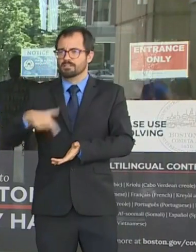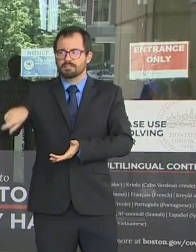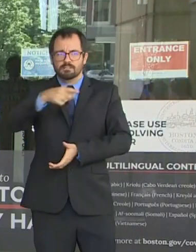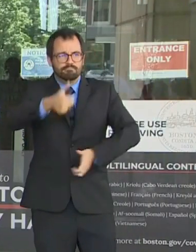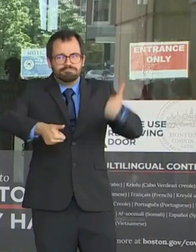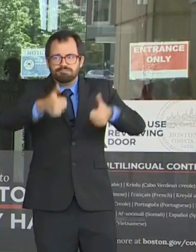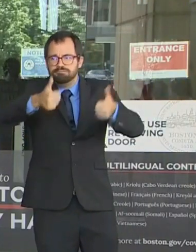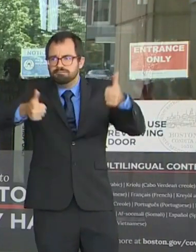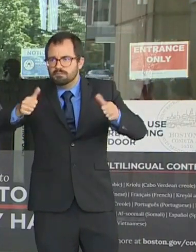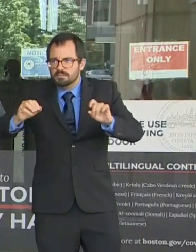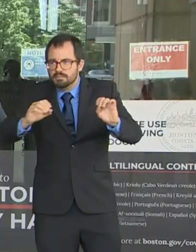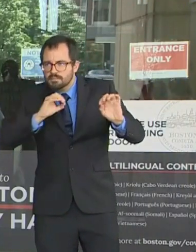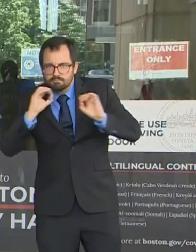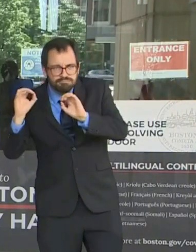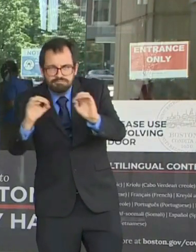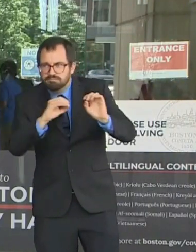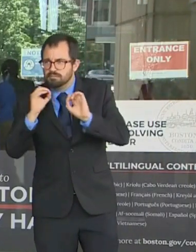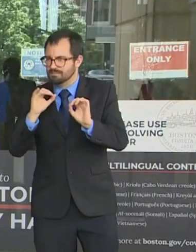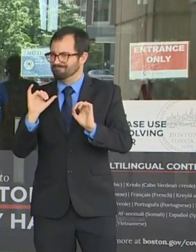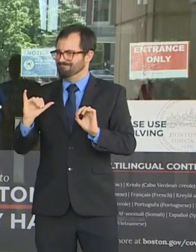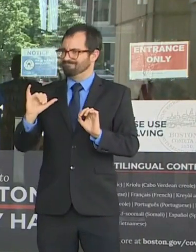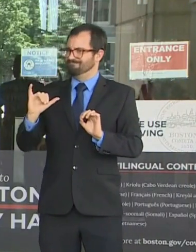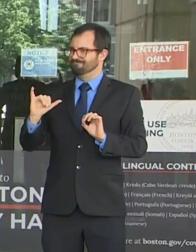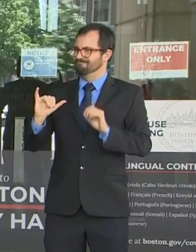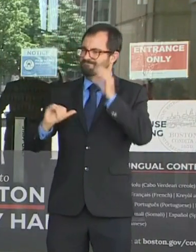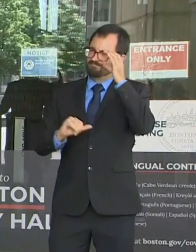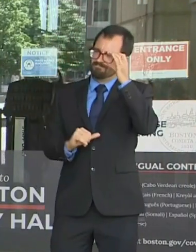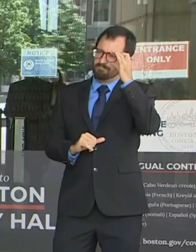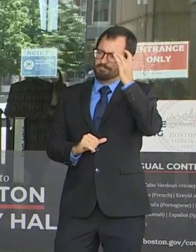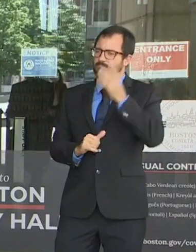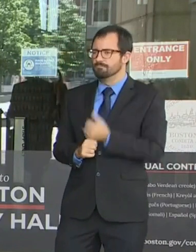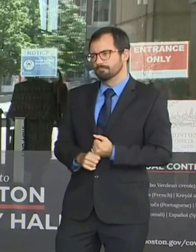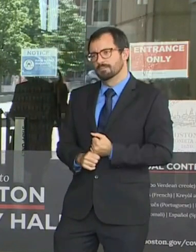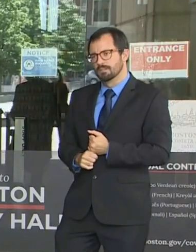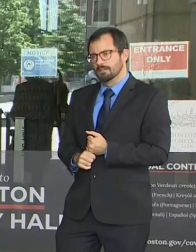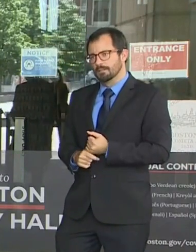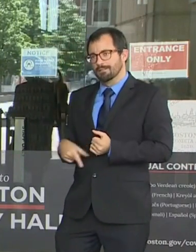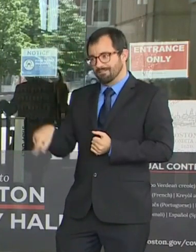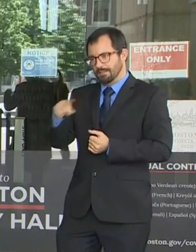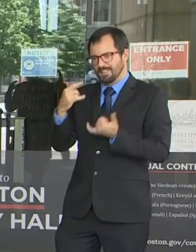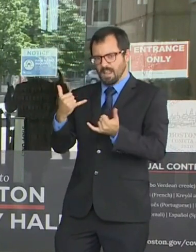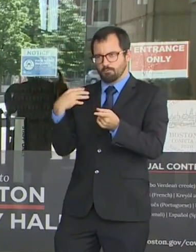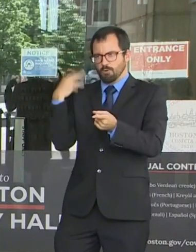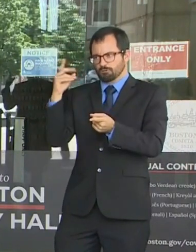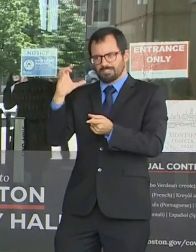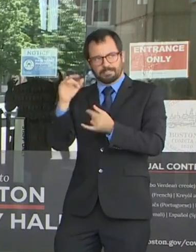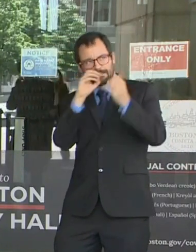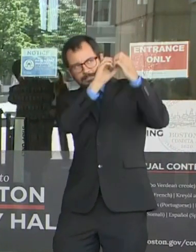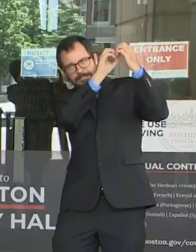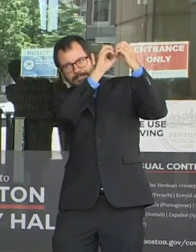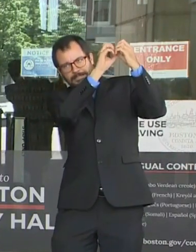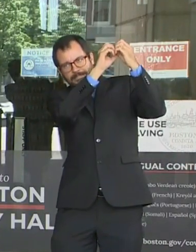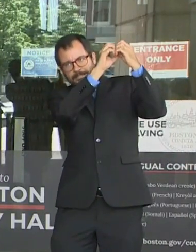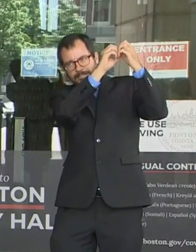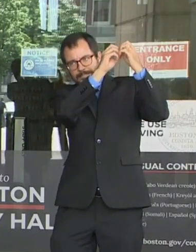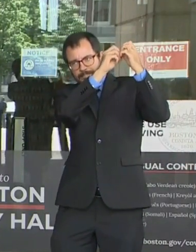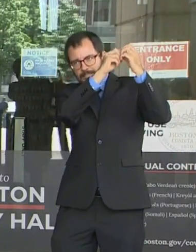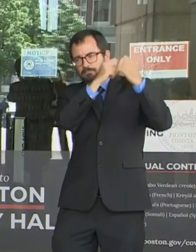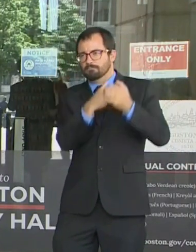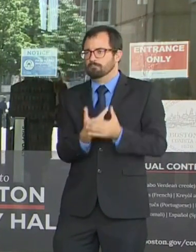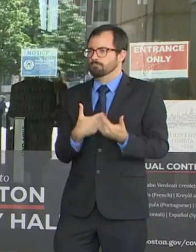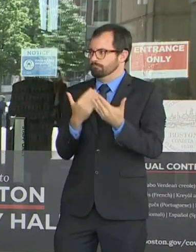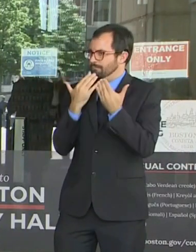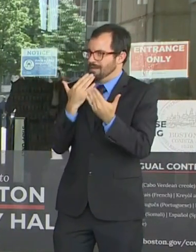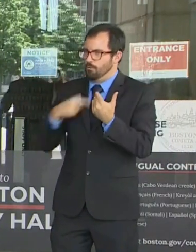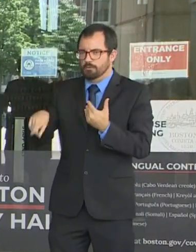Committee. They acted quickly to launch hearings. I want to thank our congressional delegation for a swift response. This afternoon